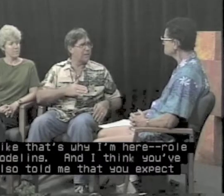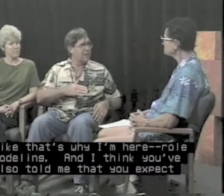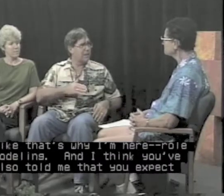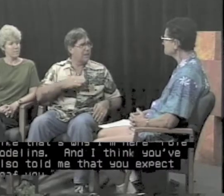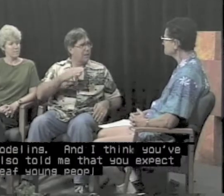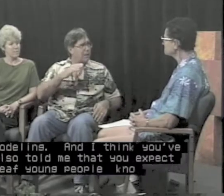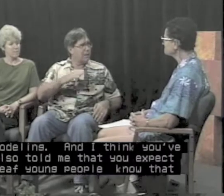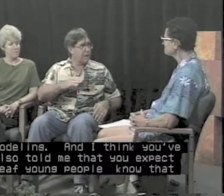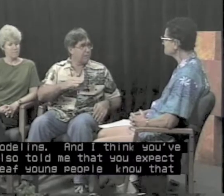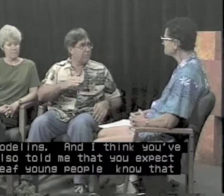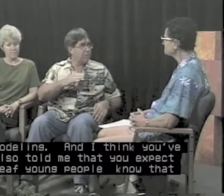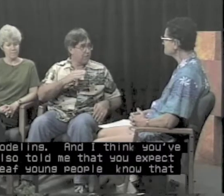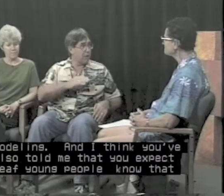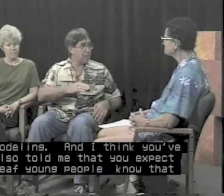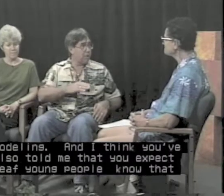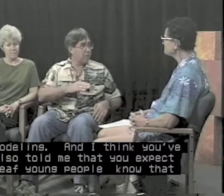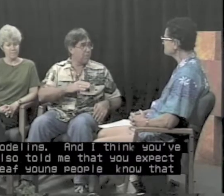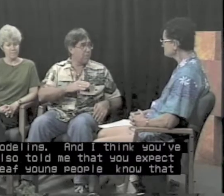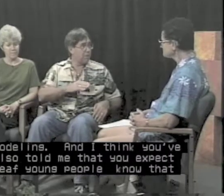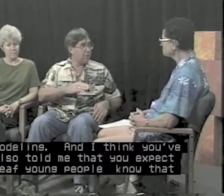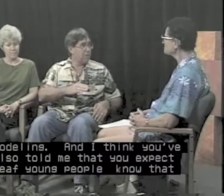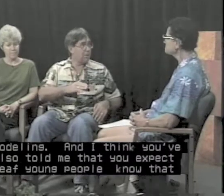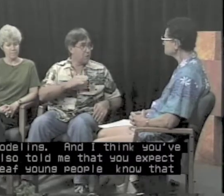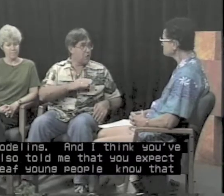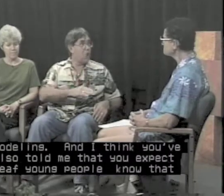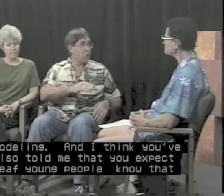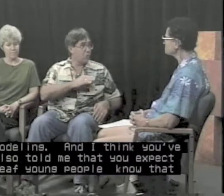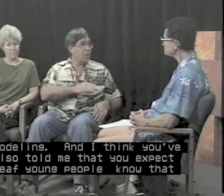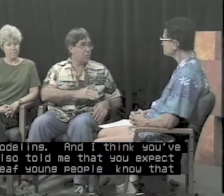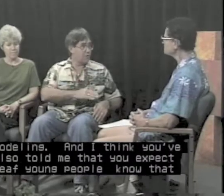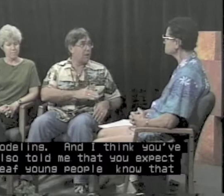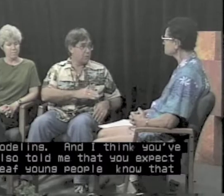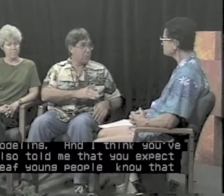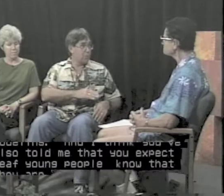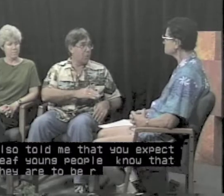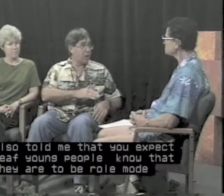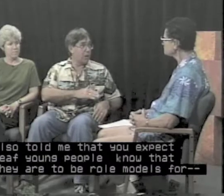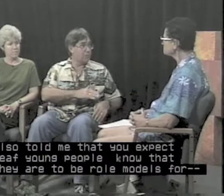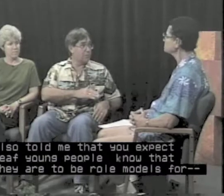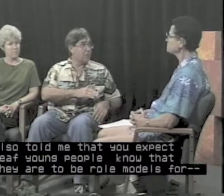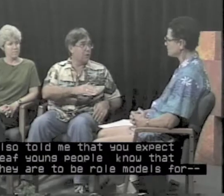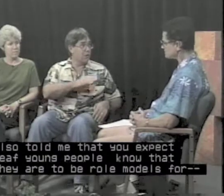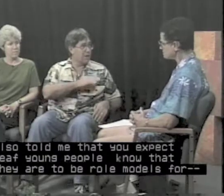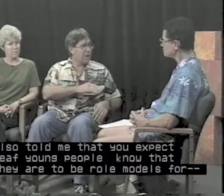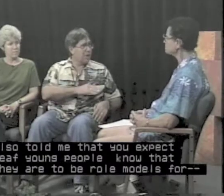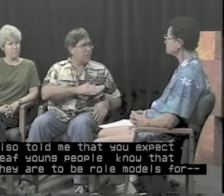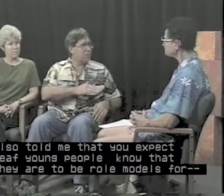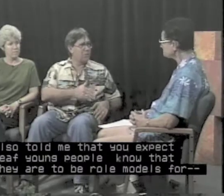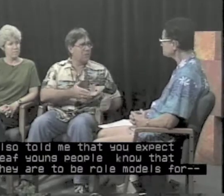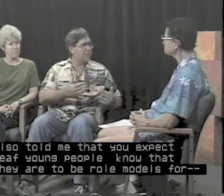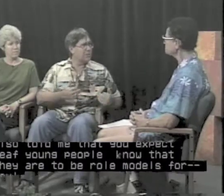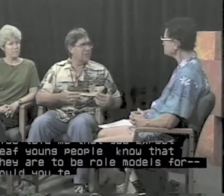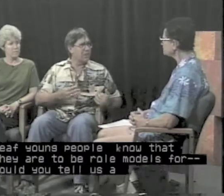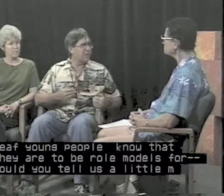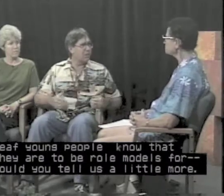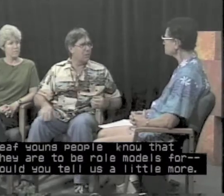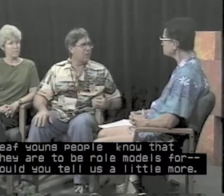deaf young people to know that they are to be role models for... Yes. Would you tell us a little more,